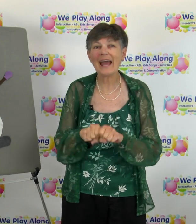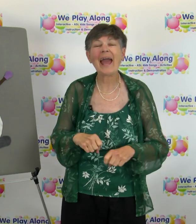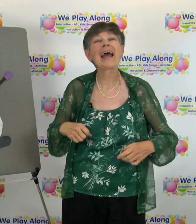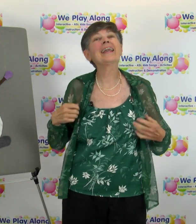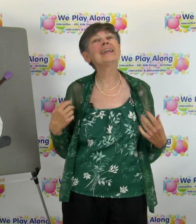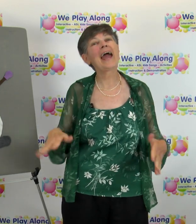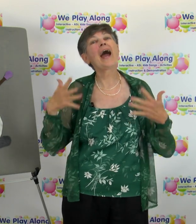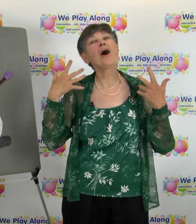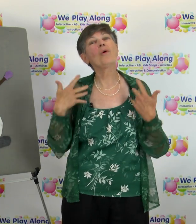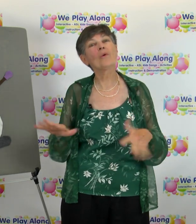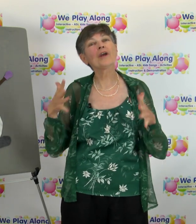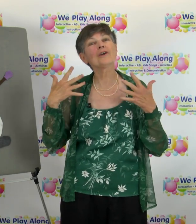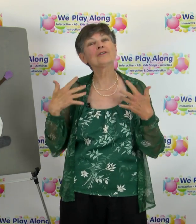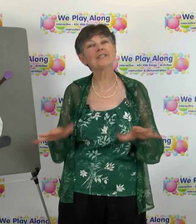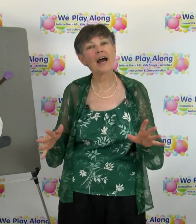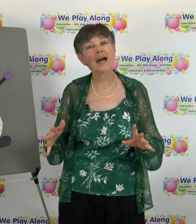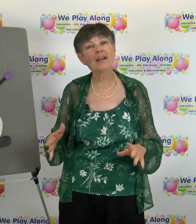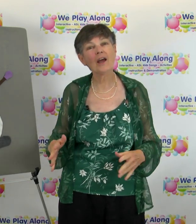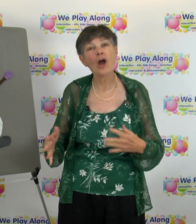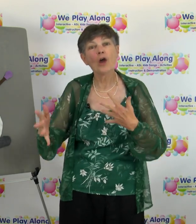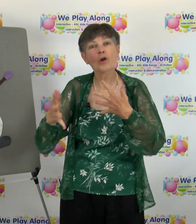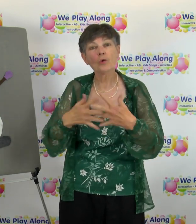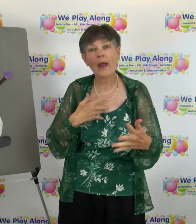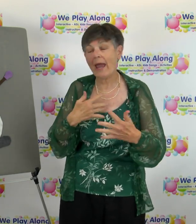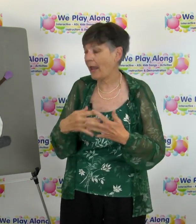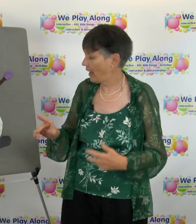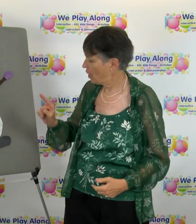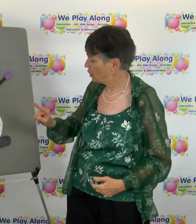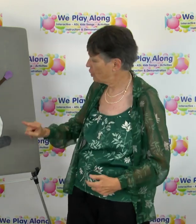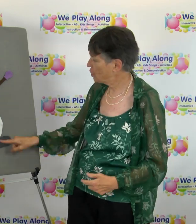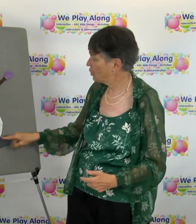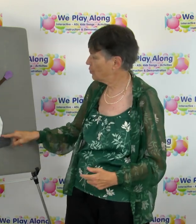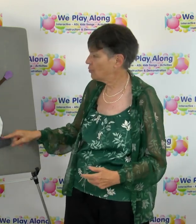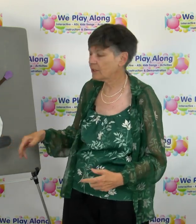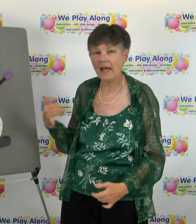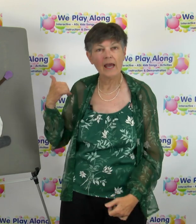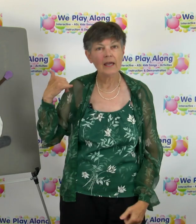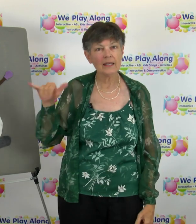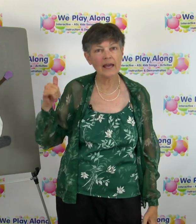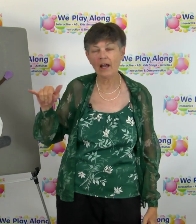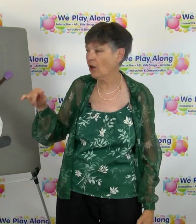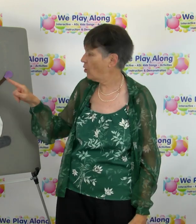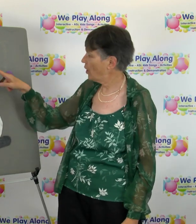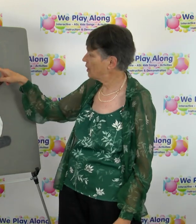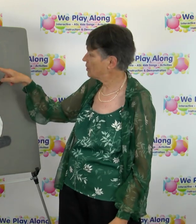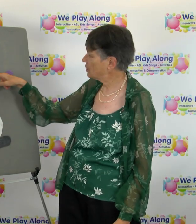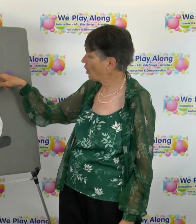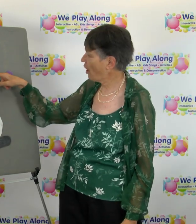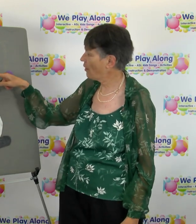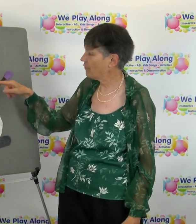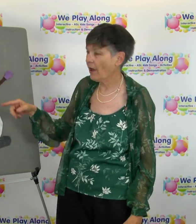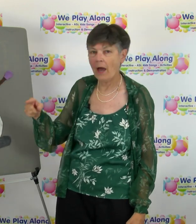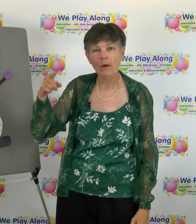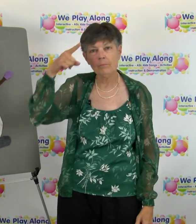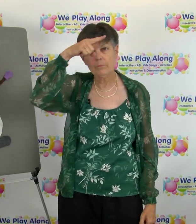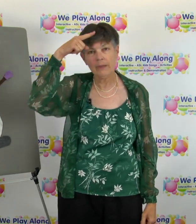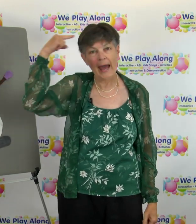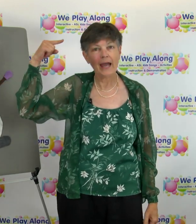and now we're done Gray shoes, yellow scarf, black